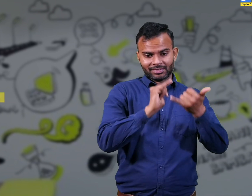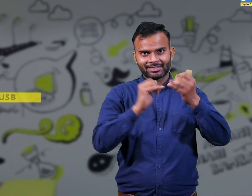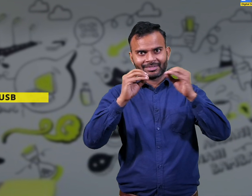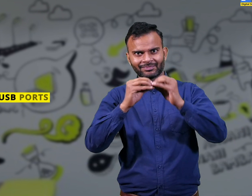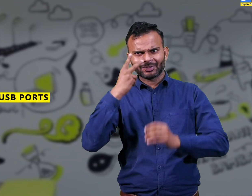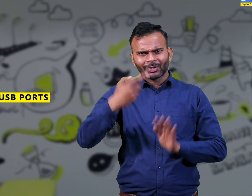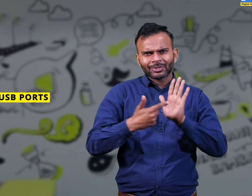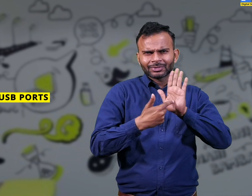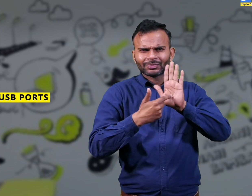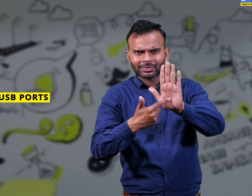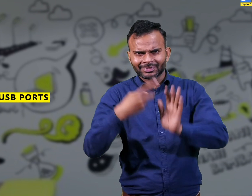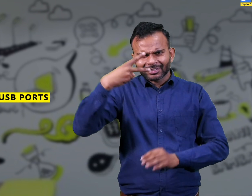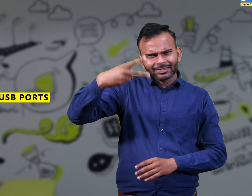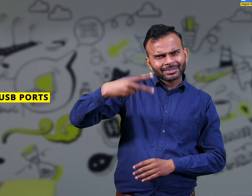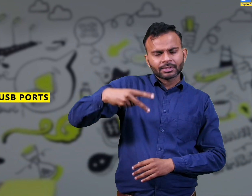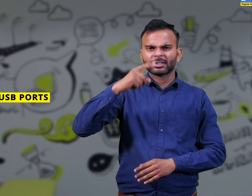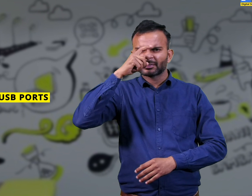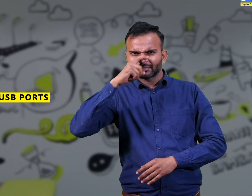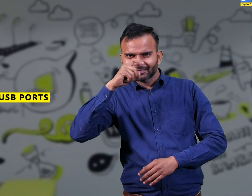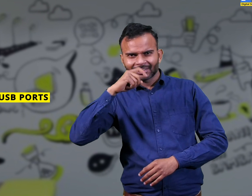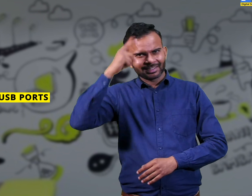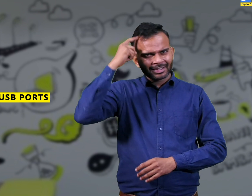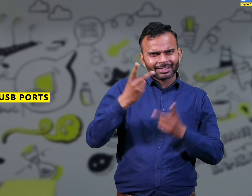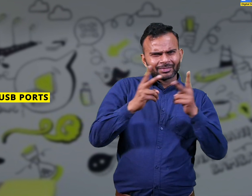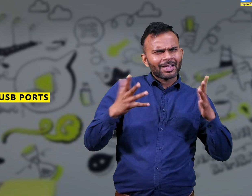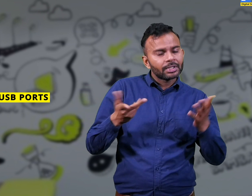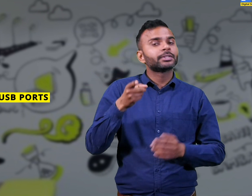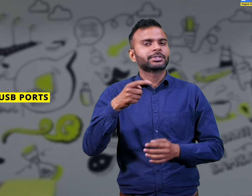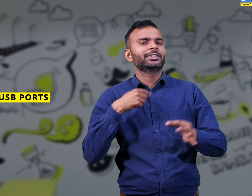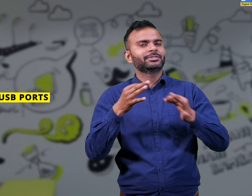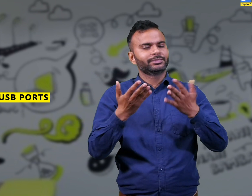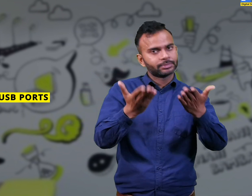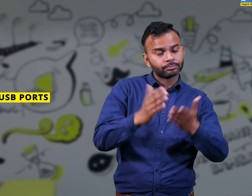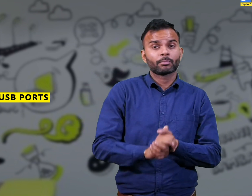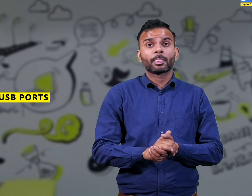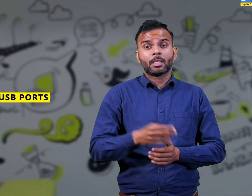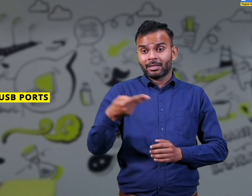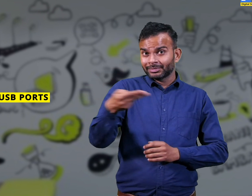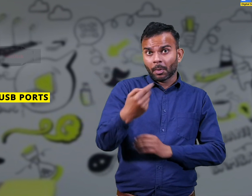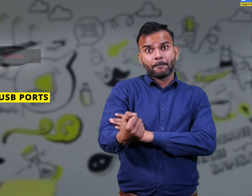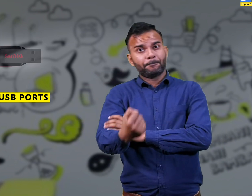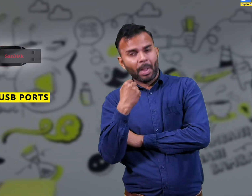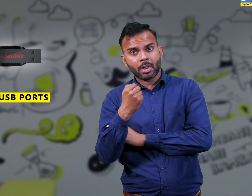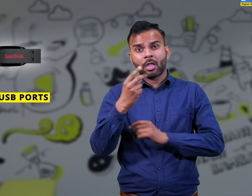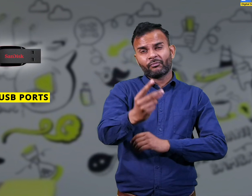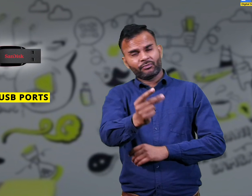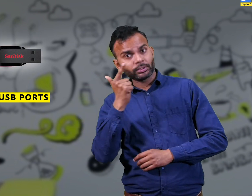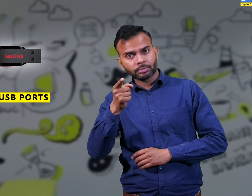USB ports. Within this category, they are blue and black USB ports. Blue USB ports are designed for